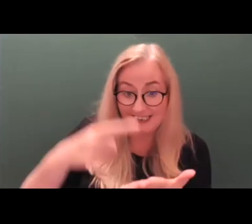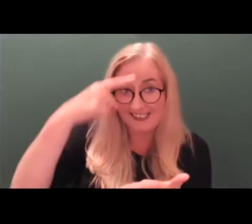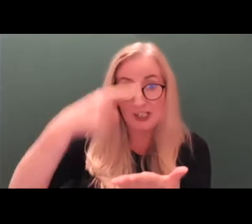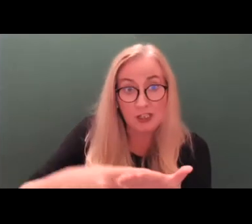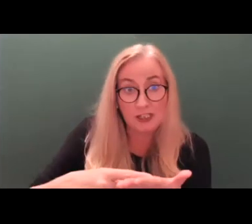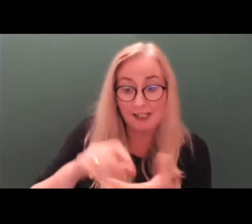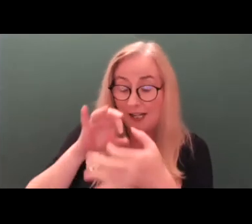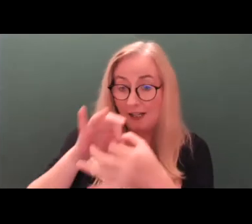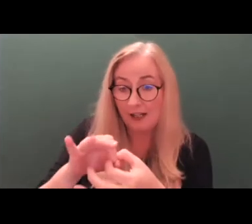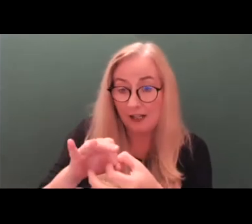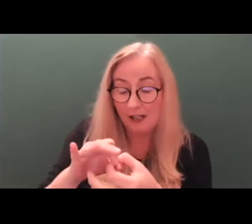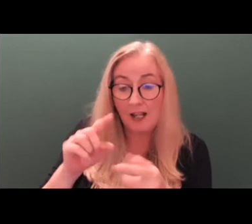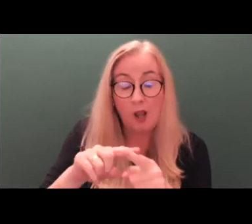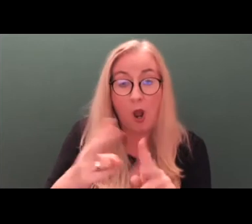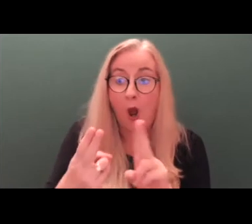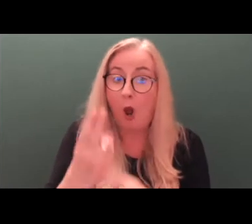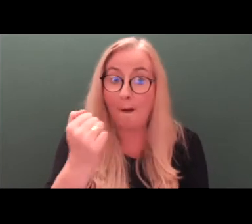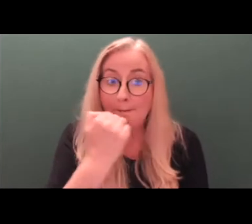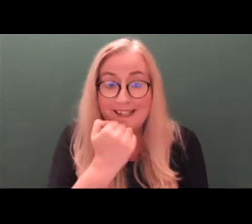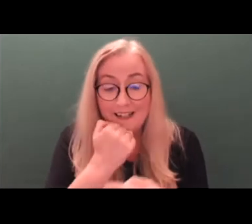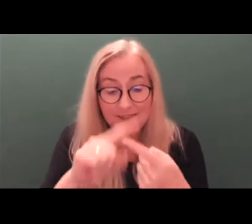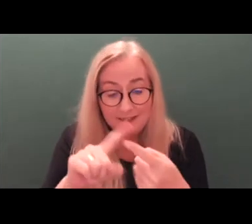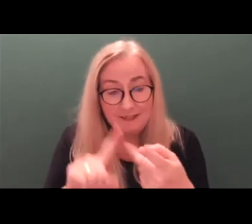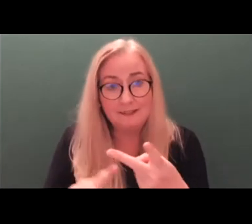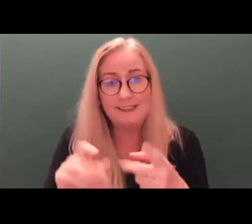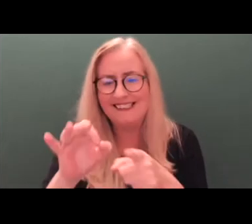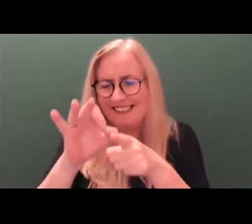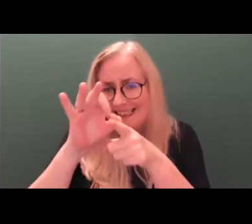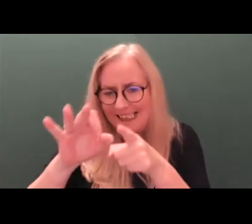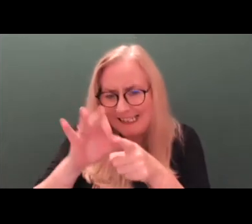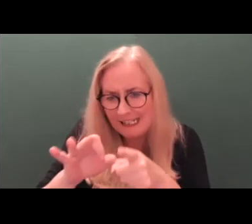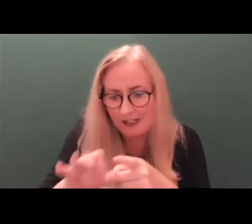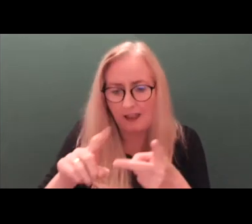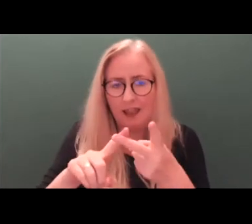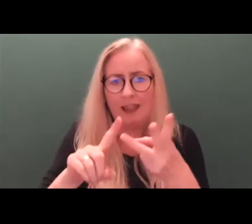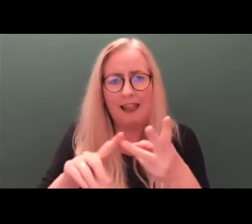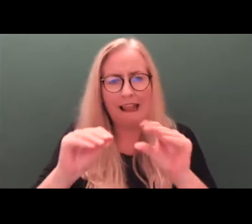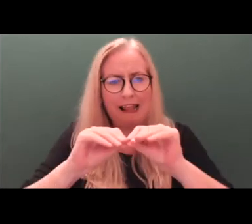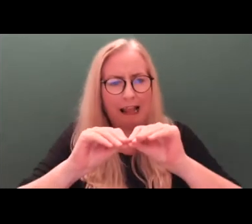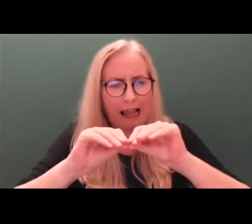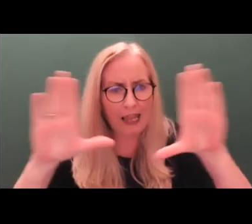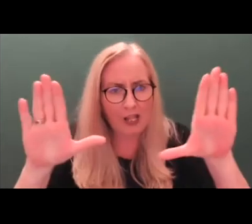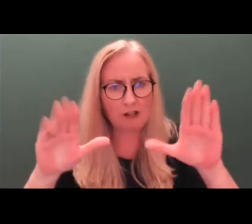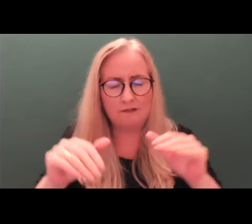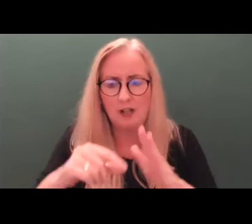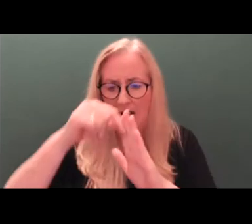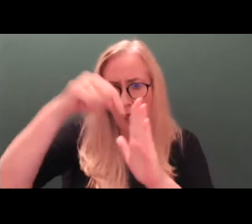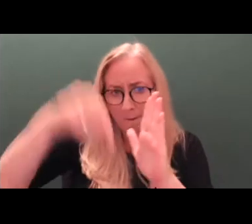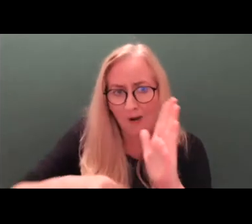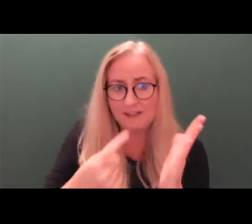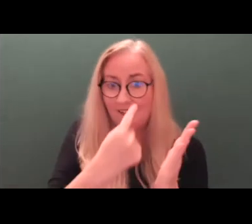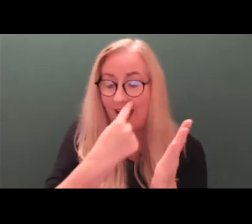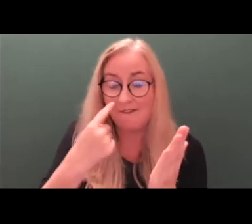basis of up-to-date, detailed, clear, cogent, and comprehensive evidence.